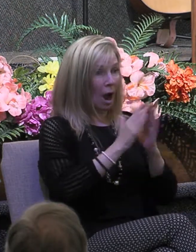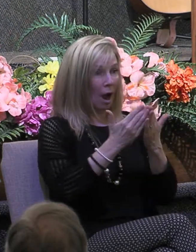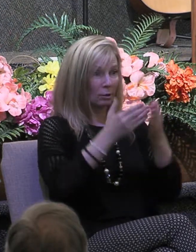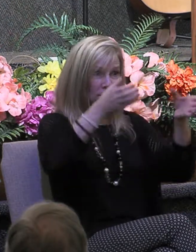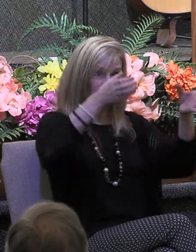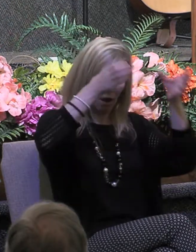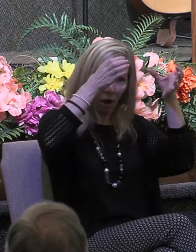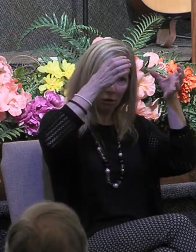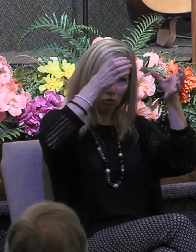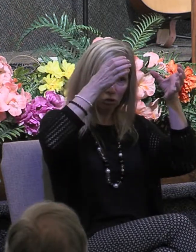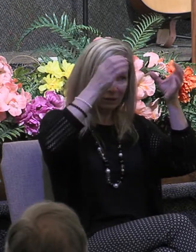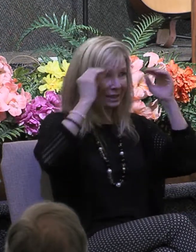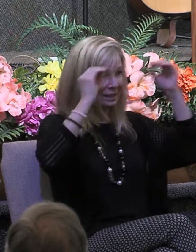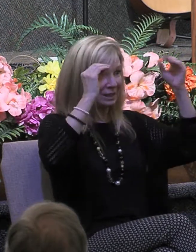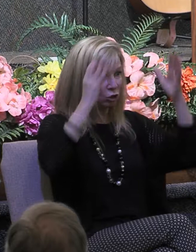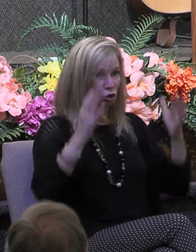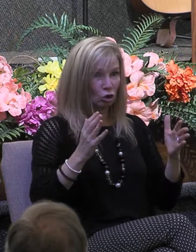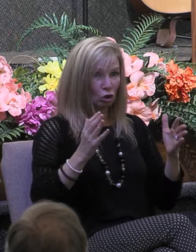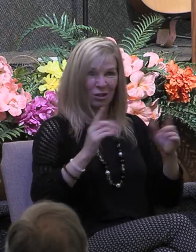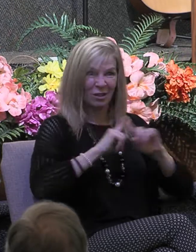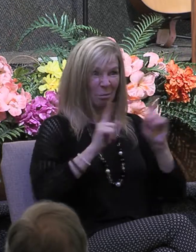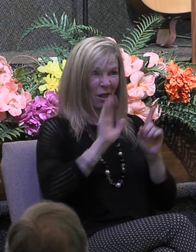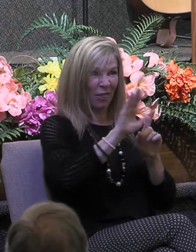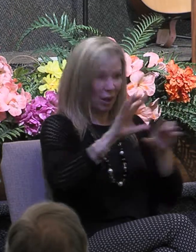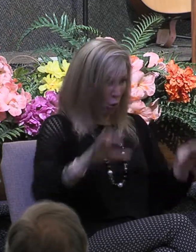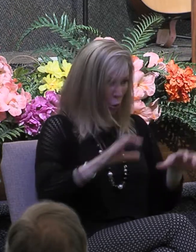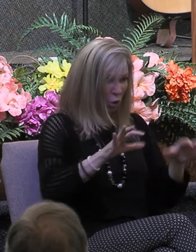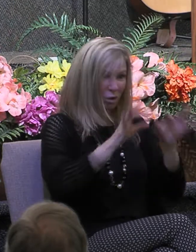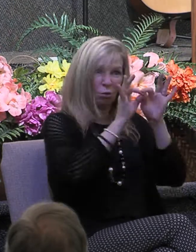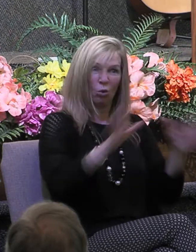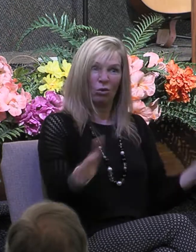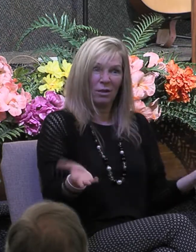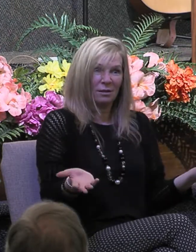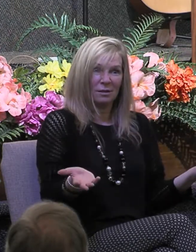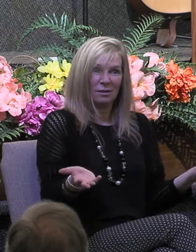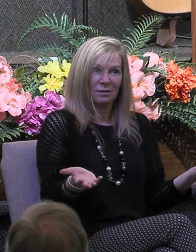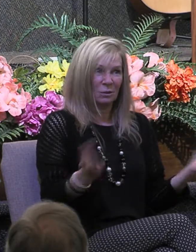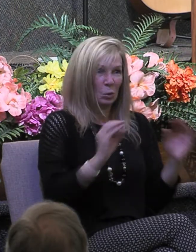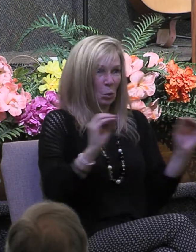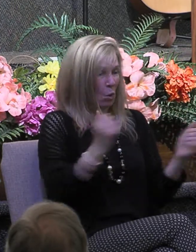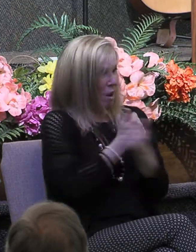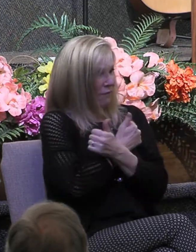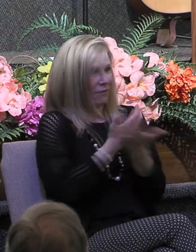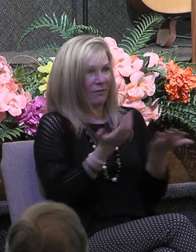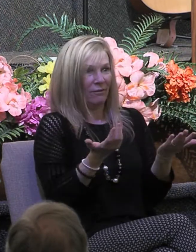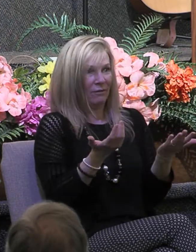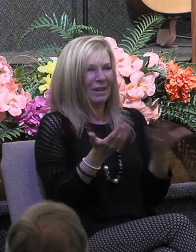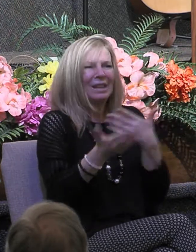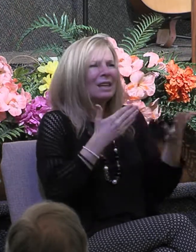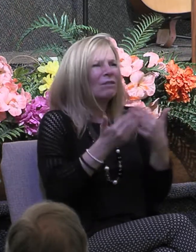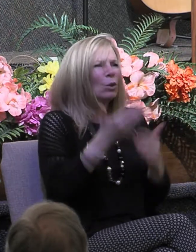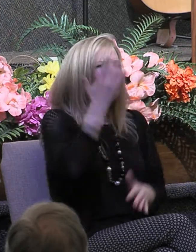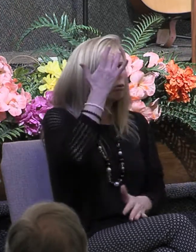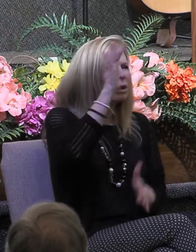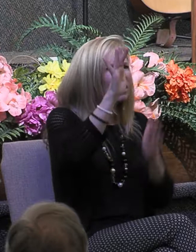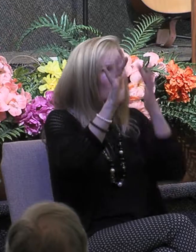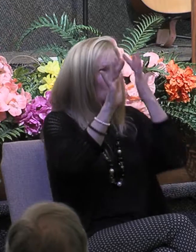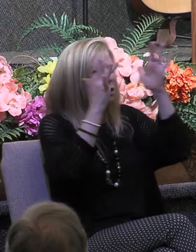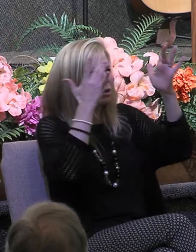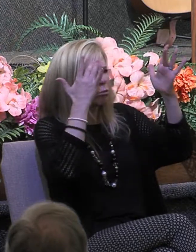worthless to others because a loveless christianity no matter how brilliant it might be doesn't minister to god's